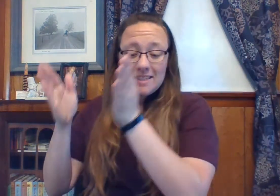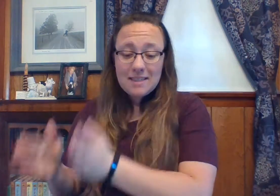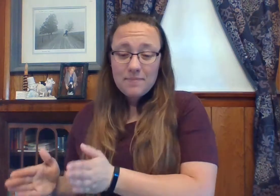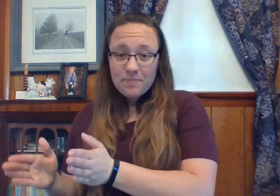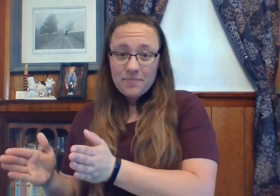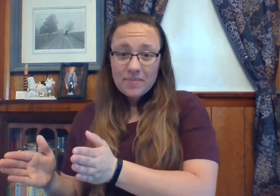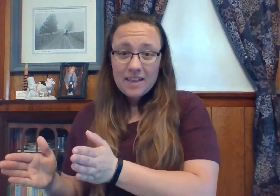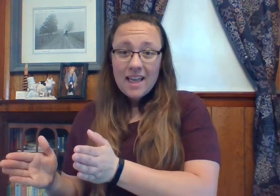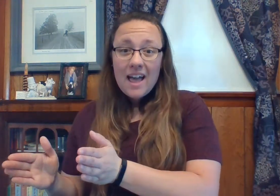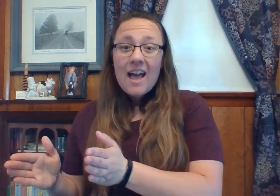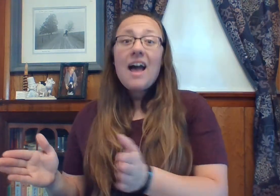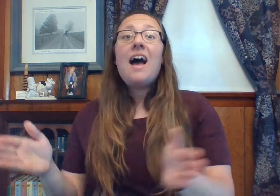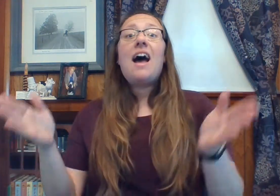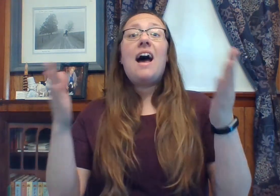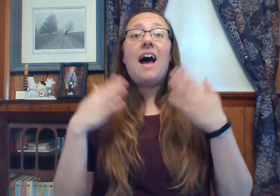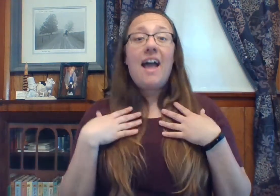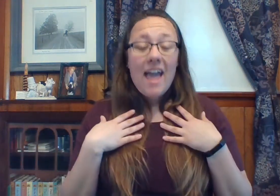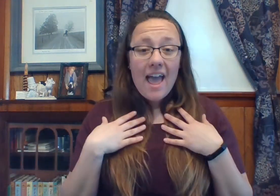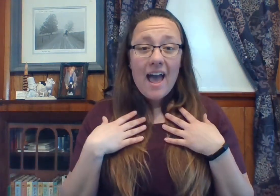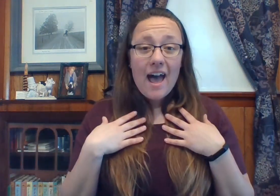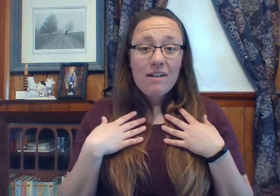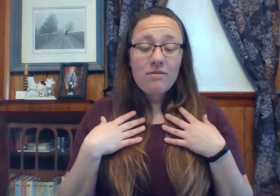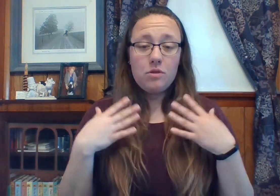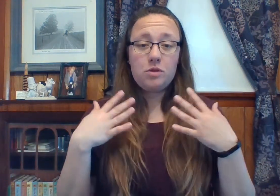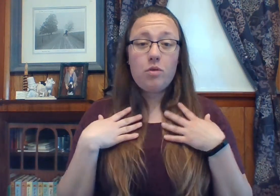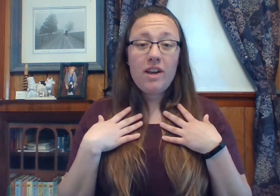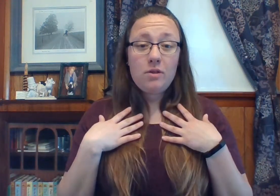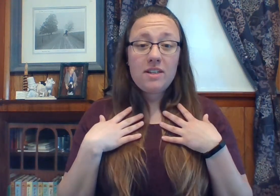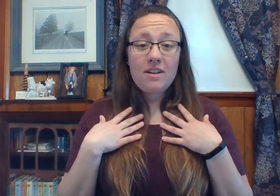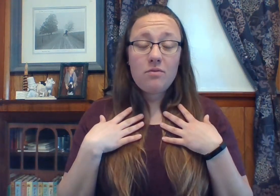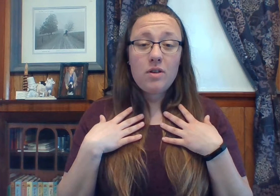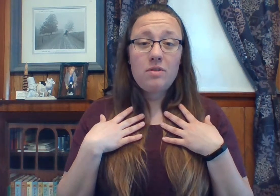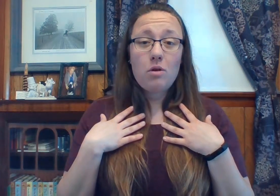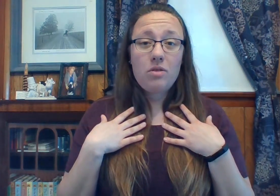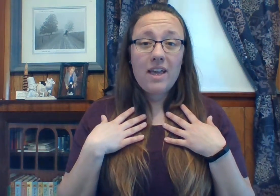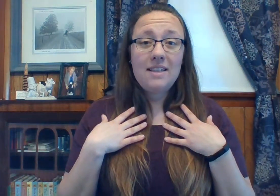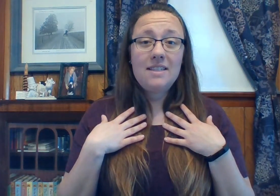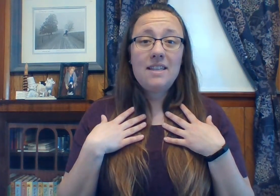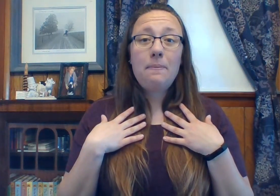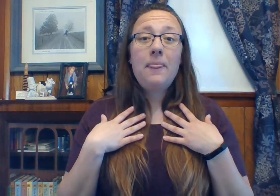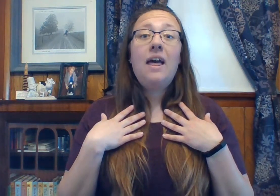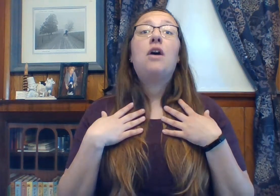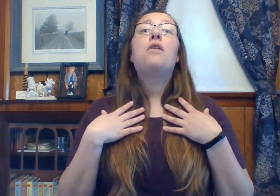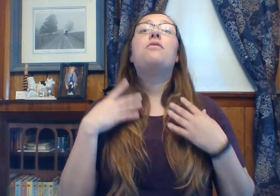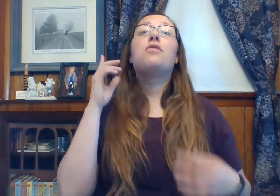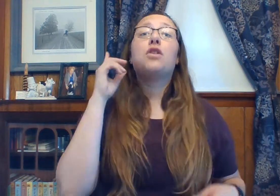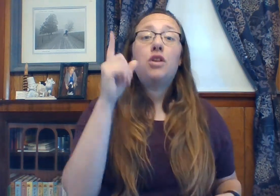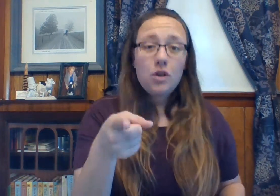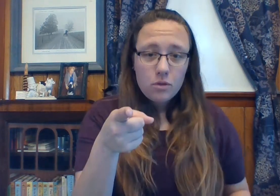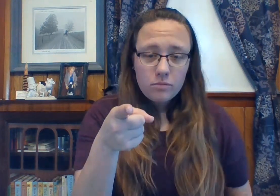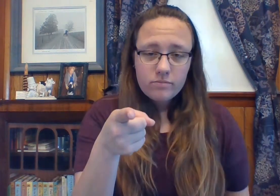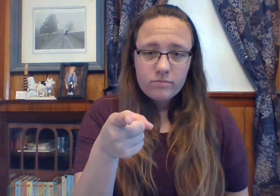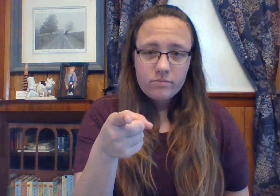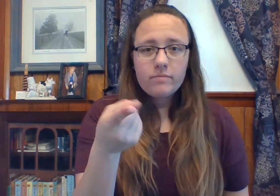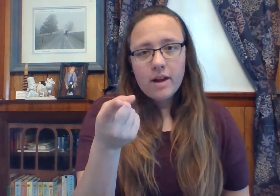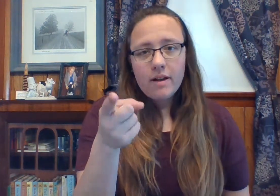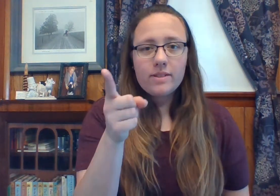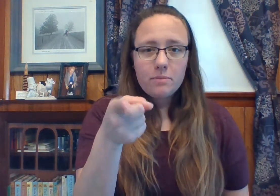I have, we're just pointing to ourself with both hands, for you. Obviously